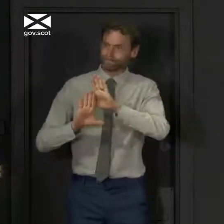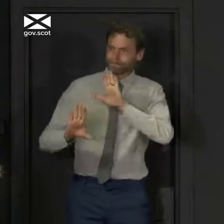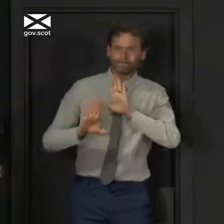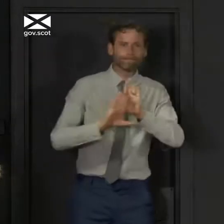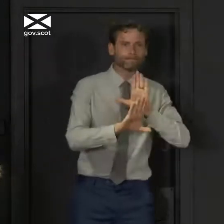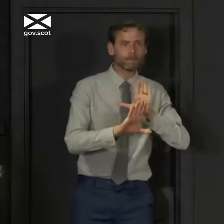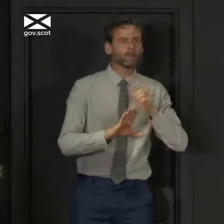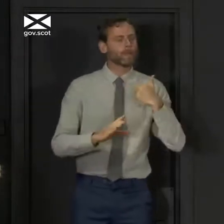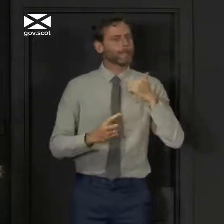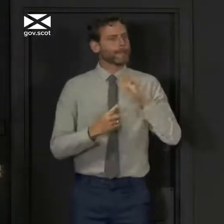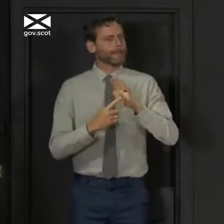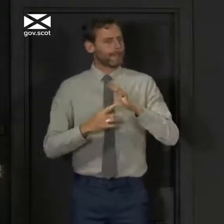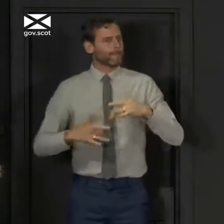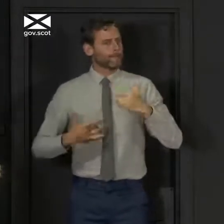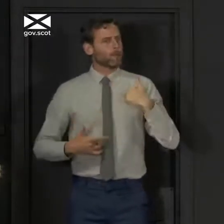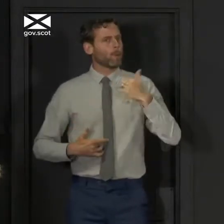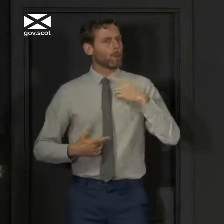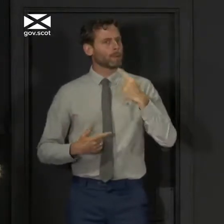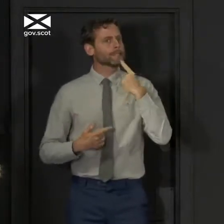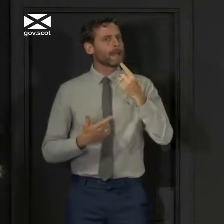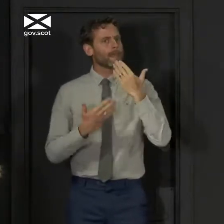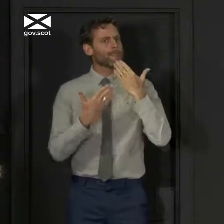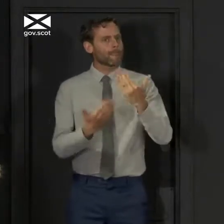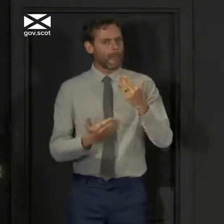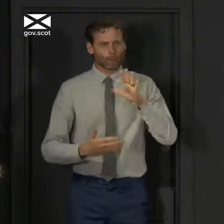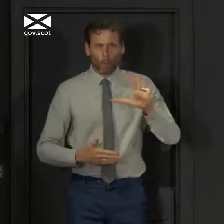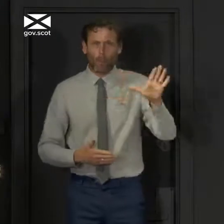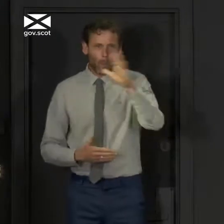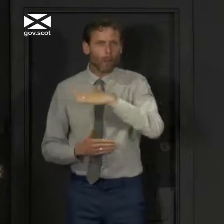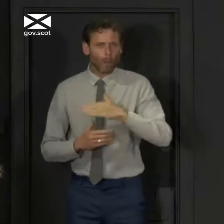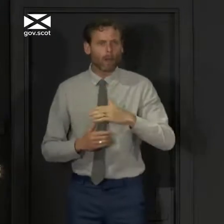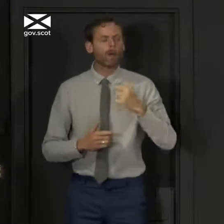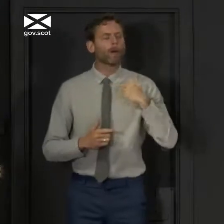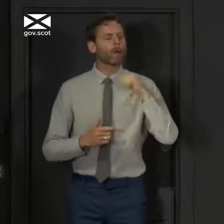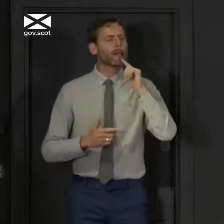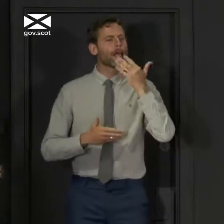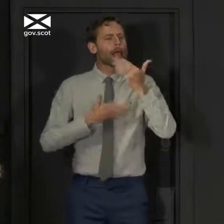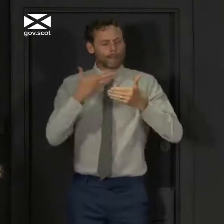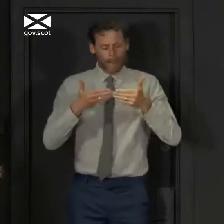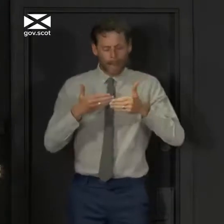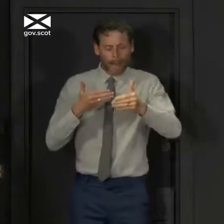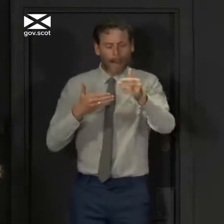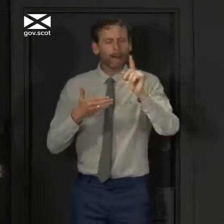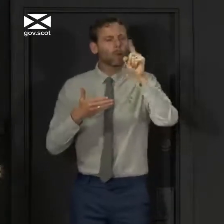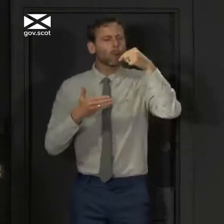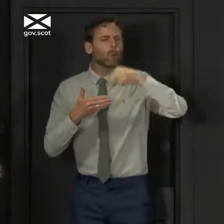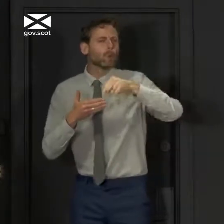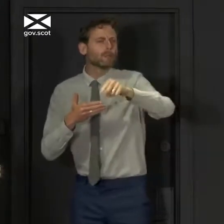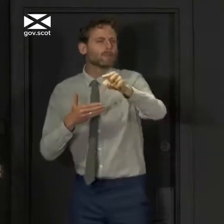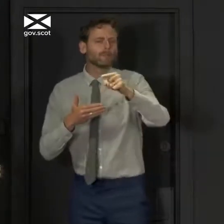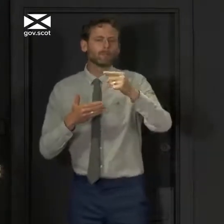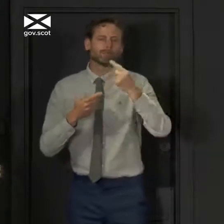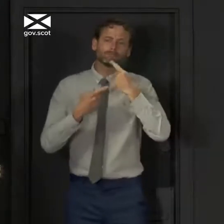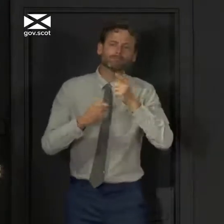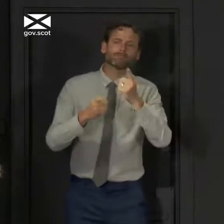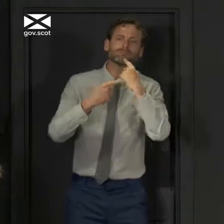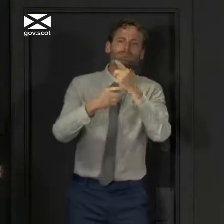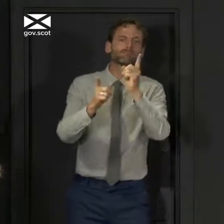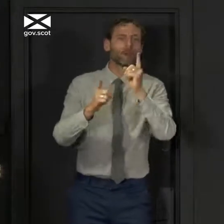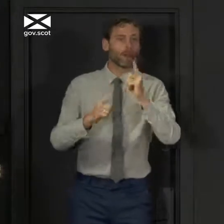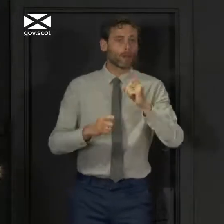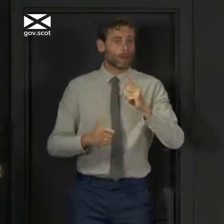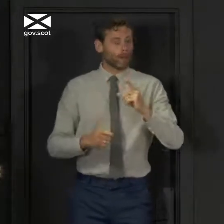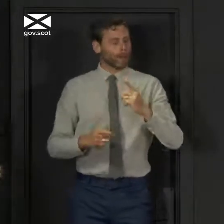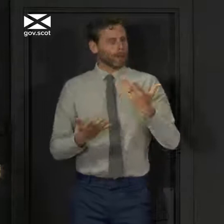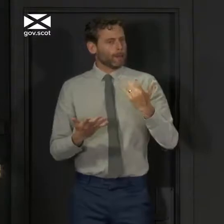you to each and every single one of you. I'll come to the changes themselves in a moment. And because there's a lot to